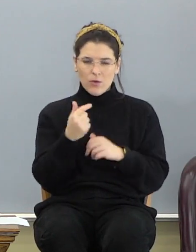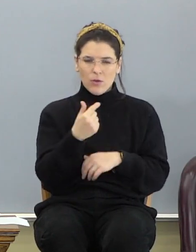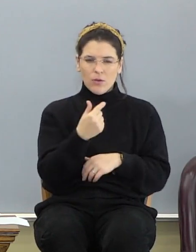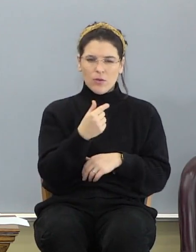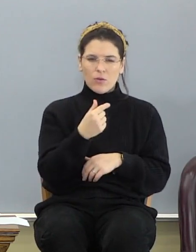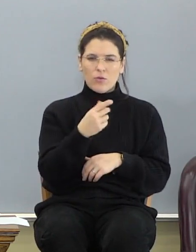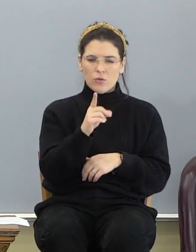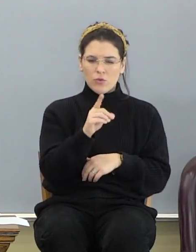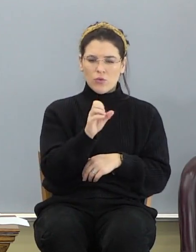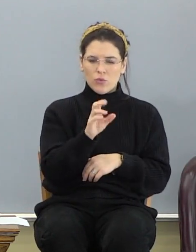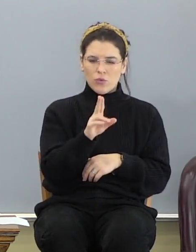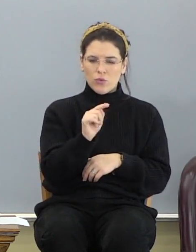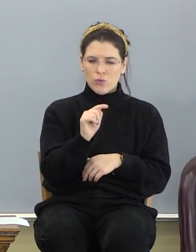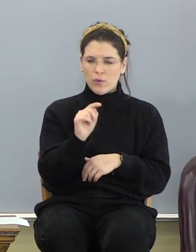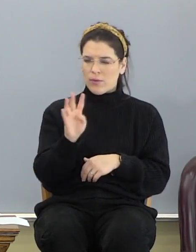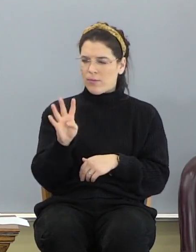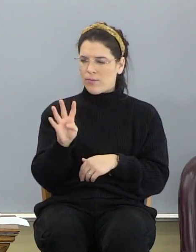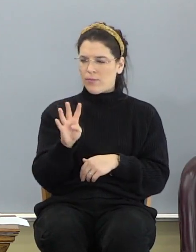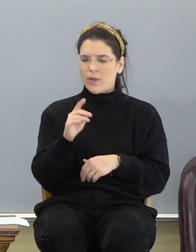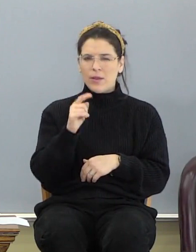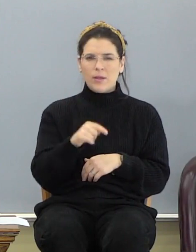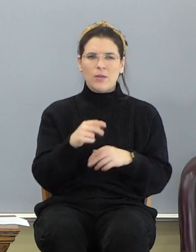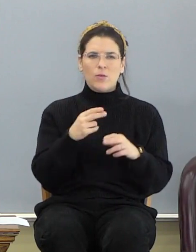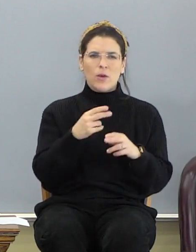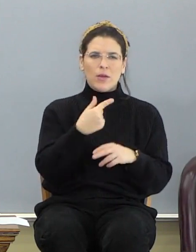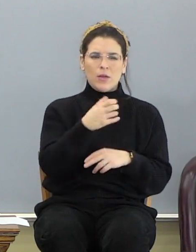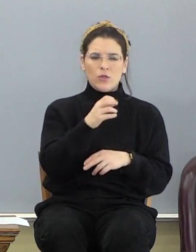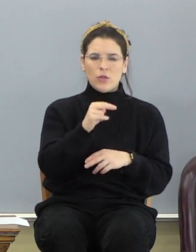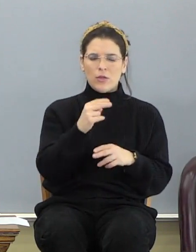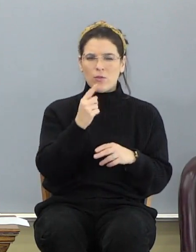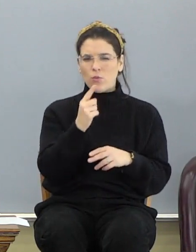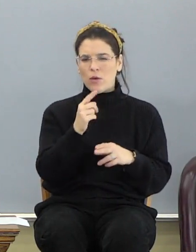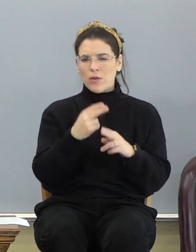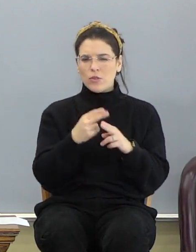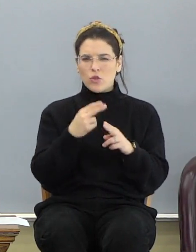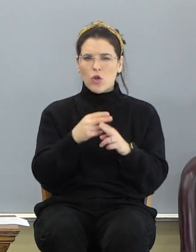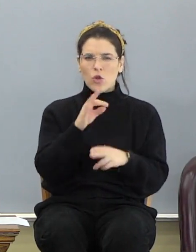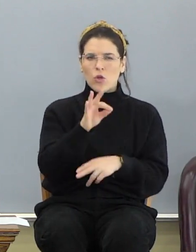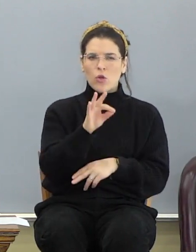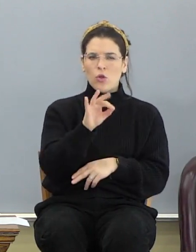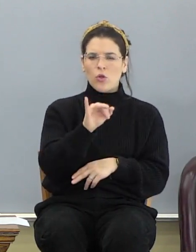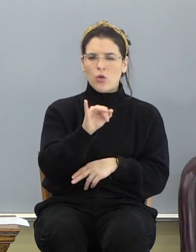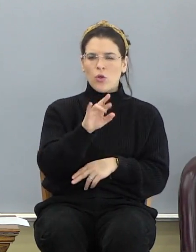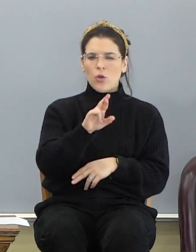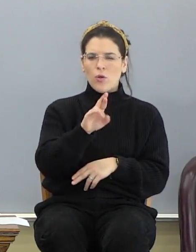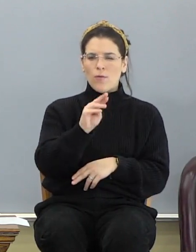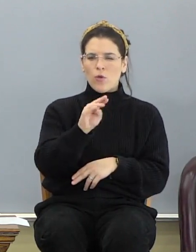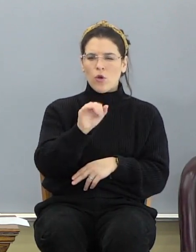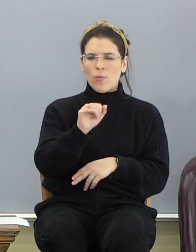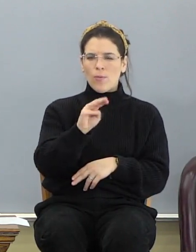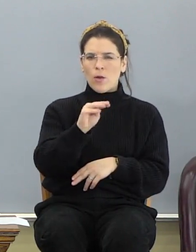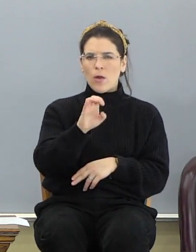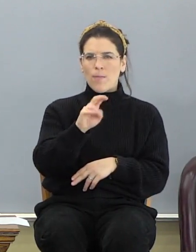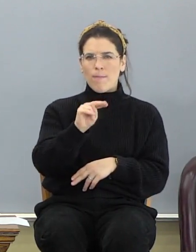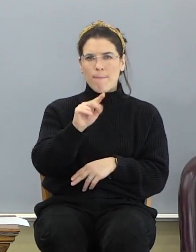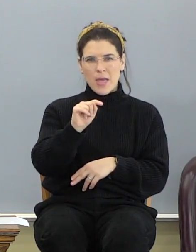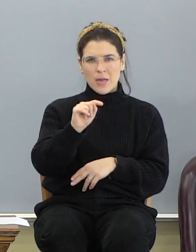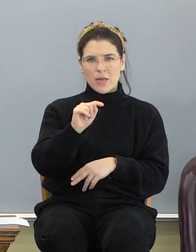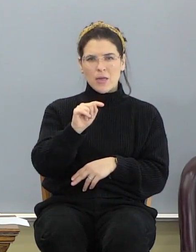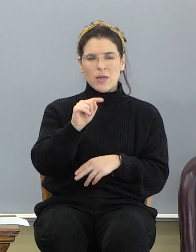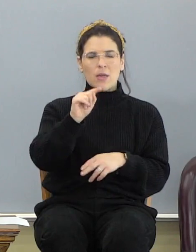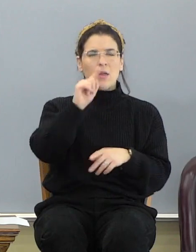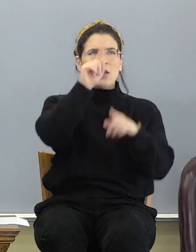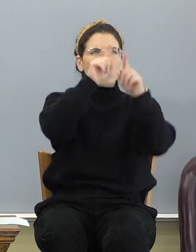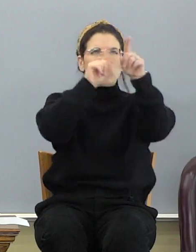This is what in Genesis one is called the firmament. And it's where he puts the star, the sun and the moon and the stars and